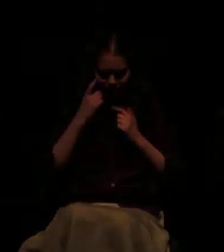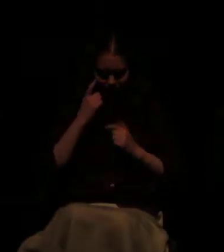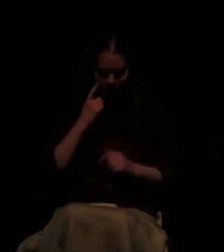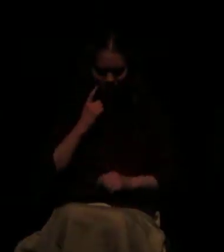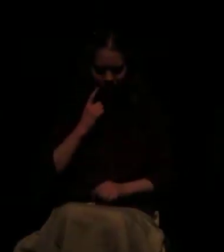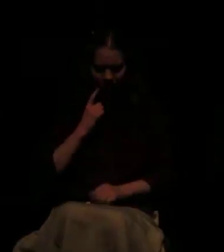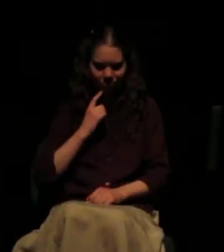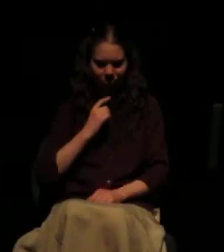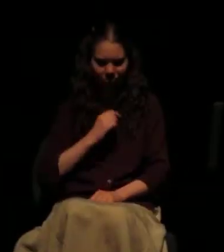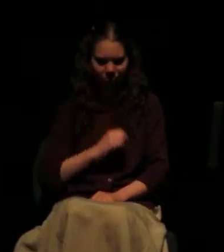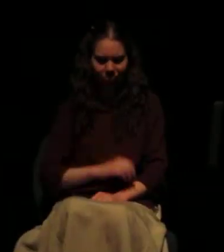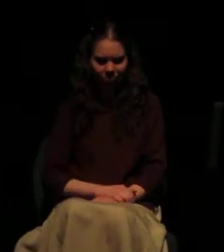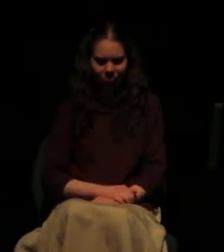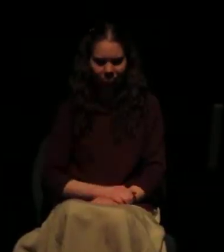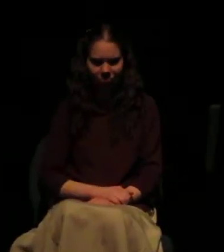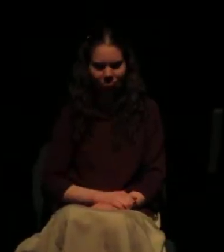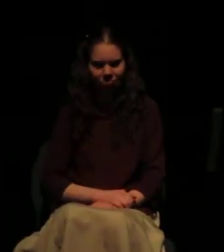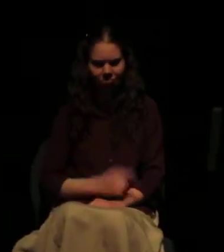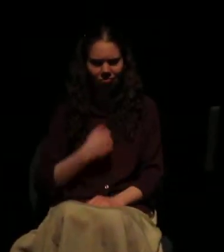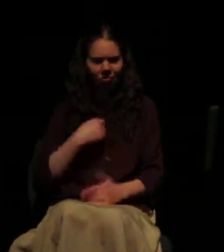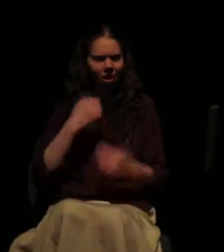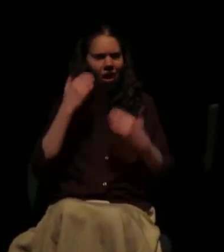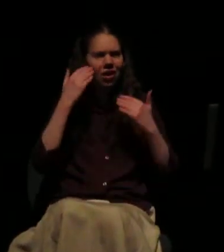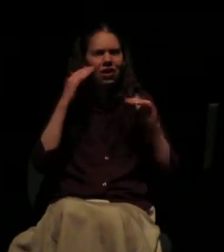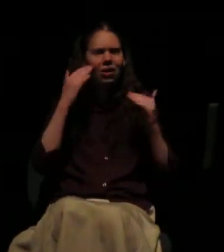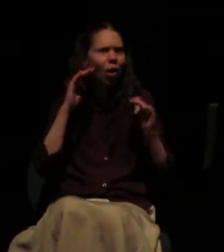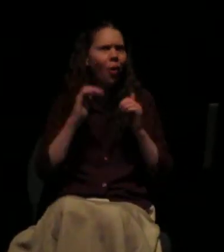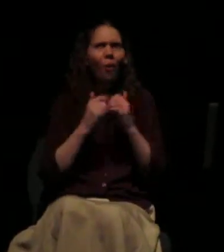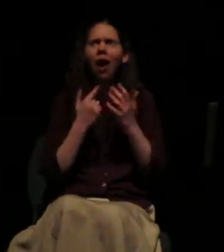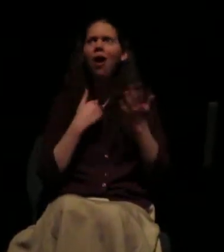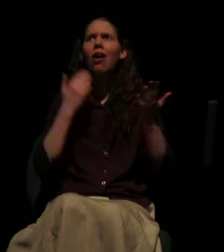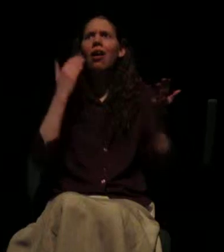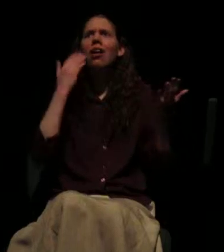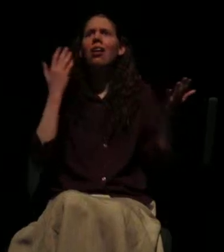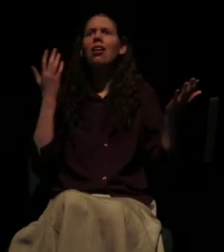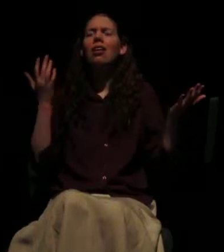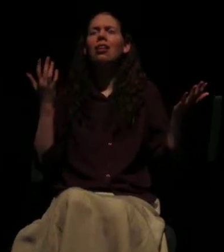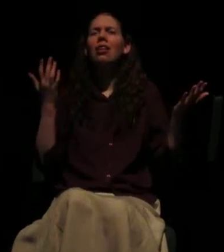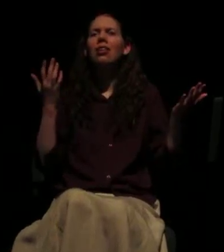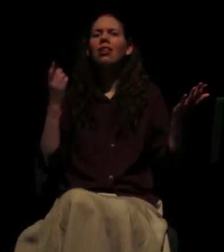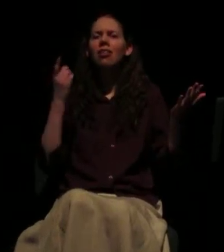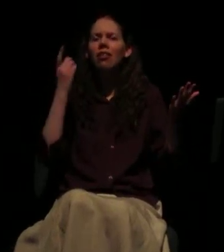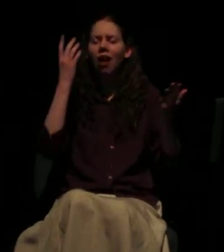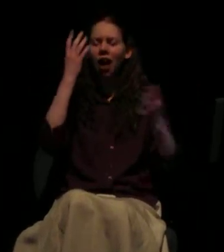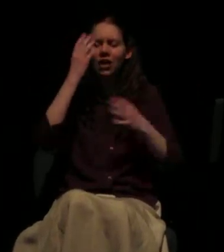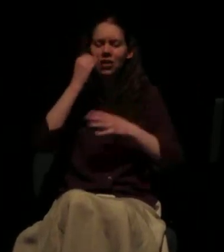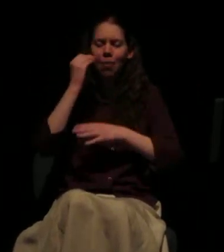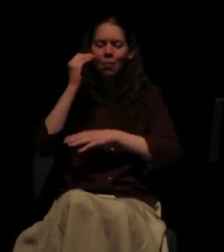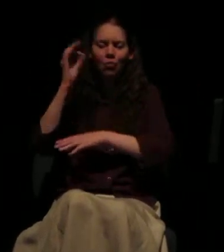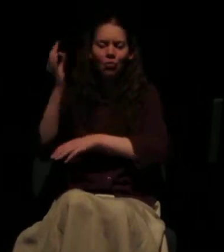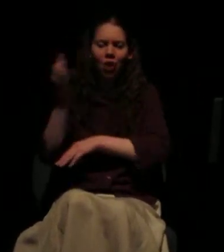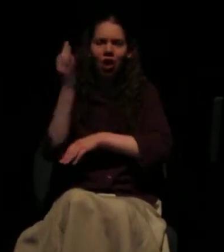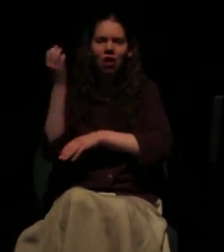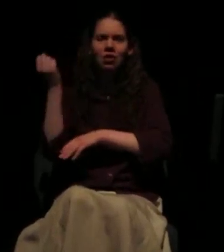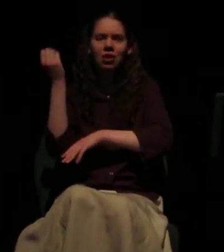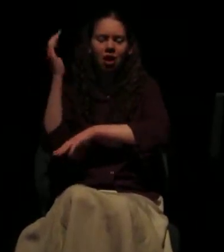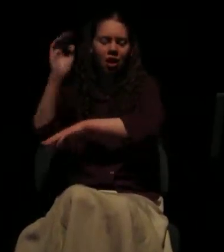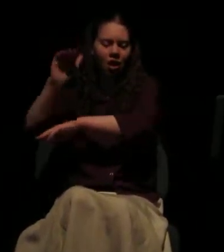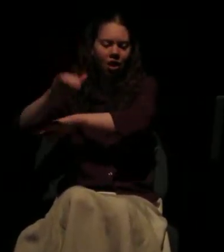Did not know. How could I know that I slept through Friday, and Saturday, and